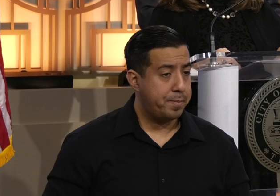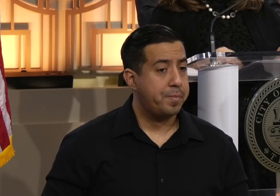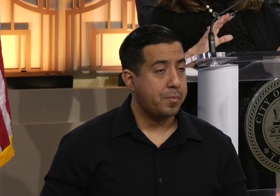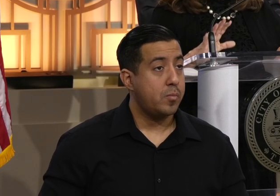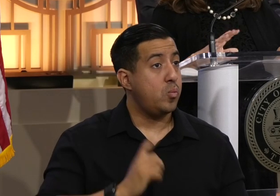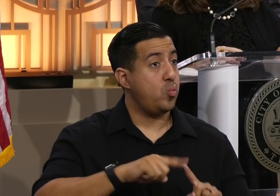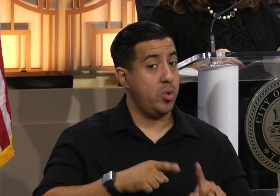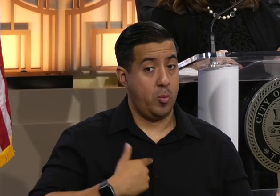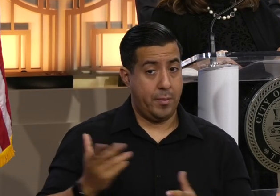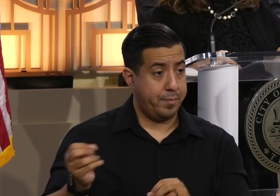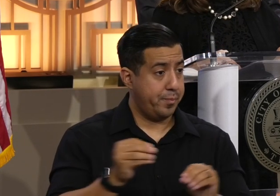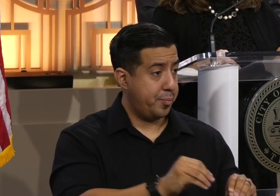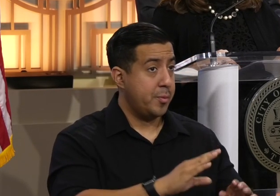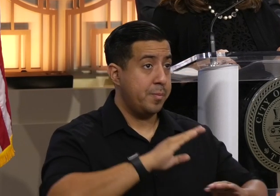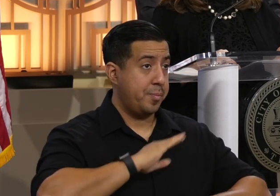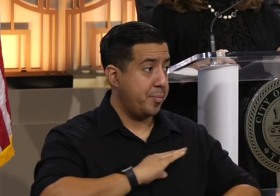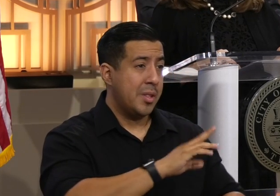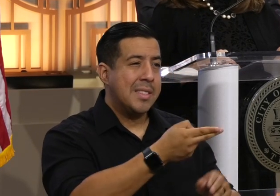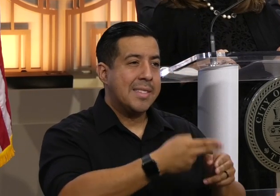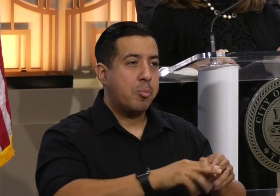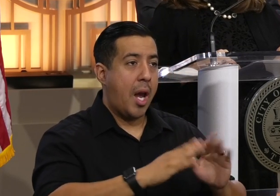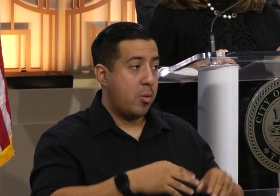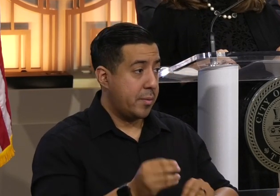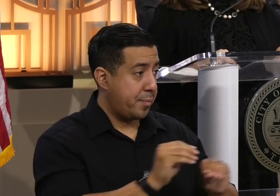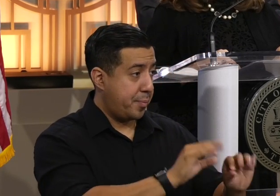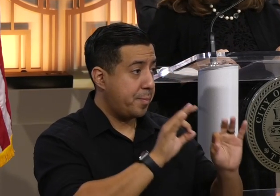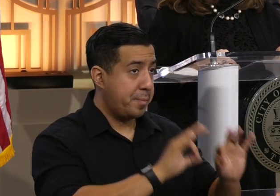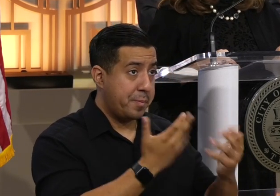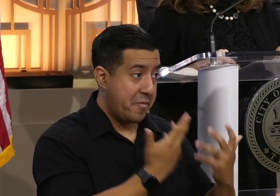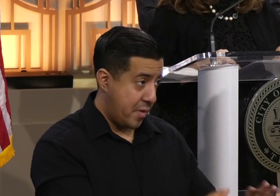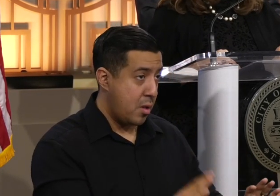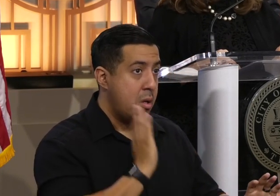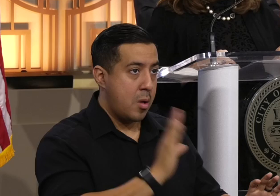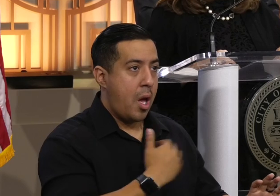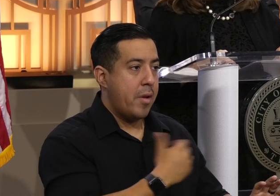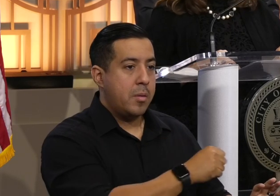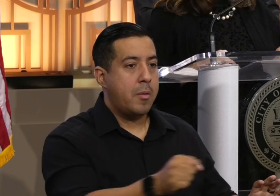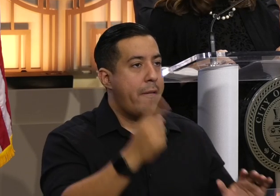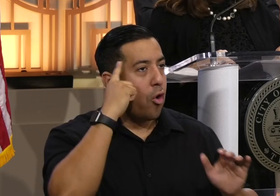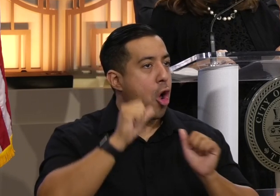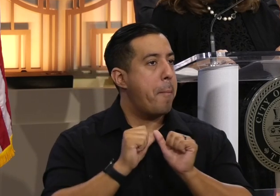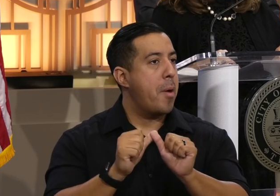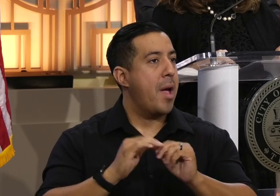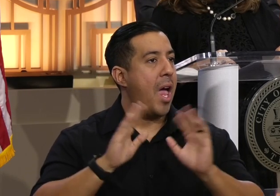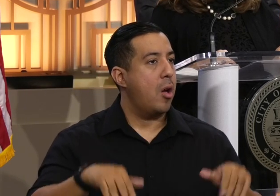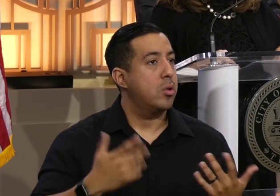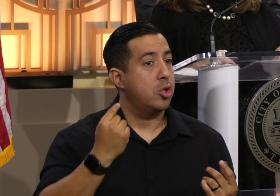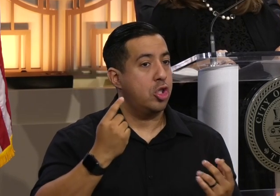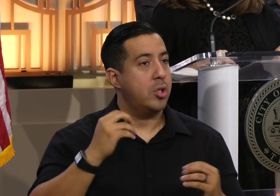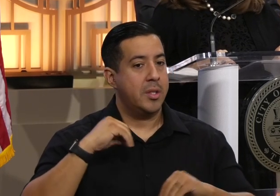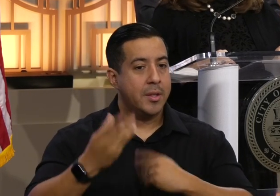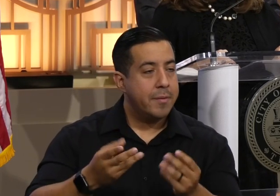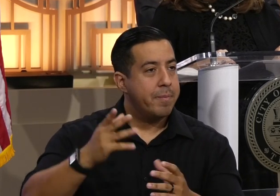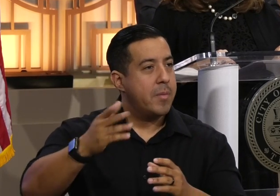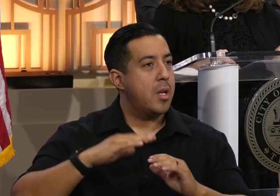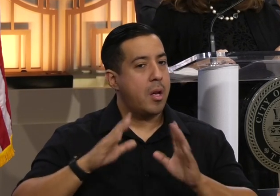get them settled in their temporary housing, then we work to get them placed in permanent housing and we furnish the apartment and